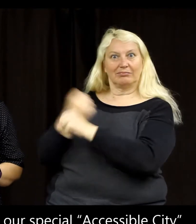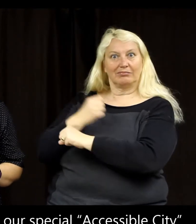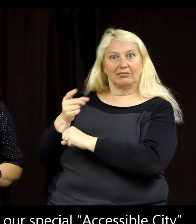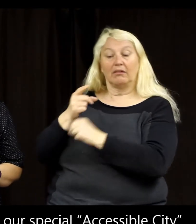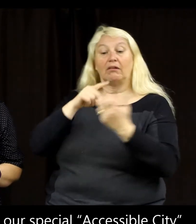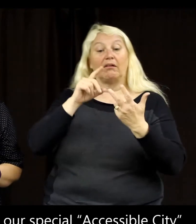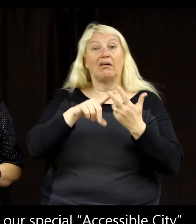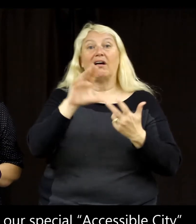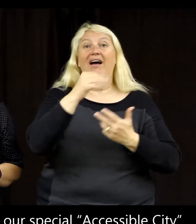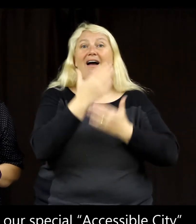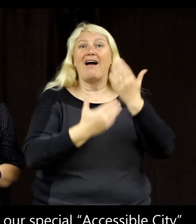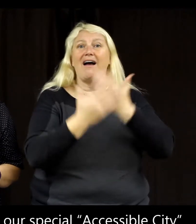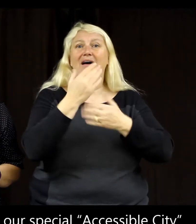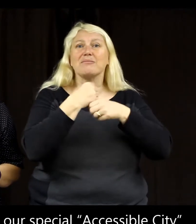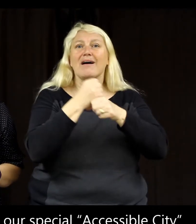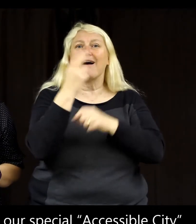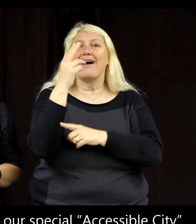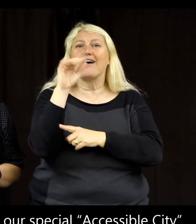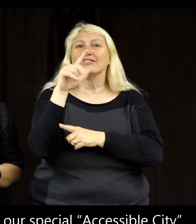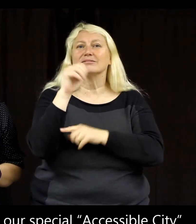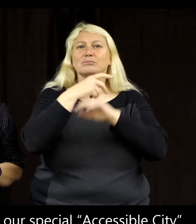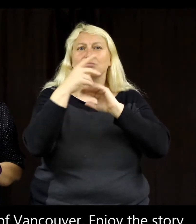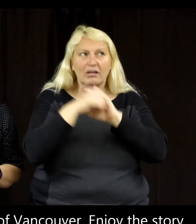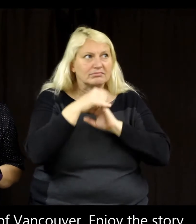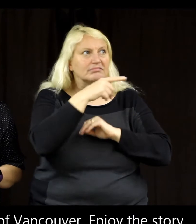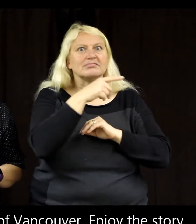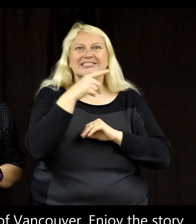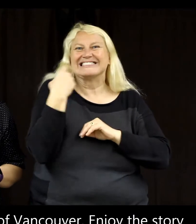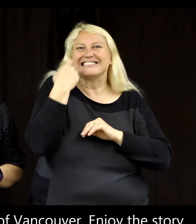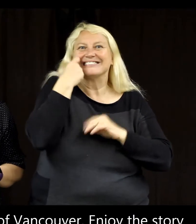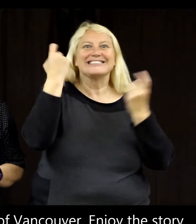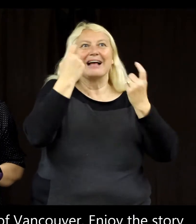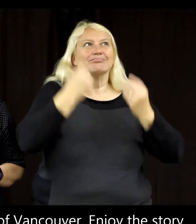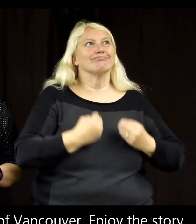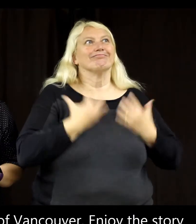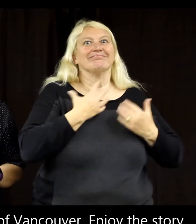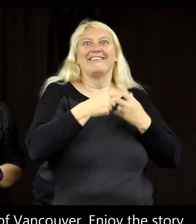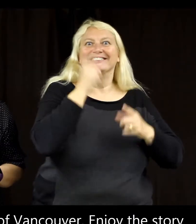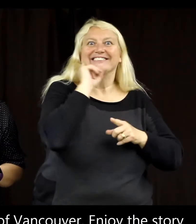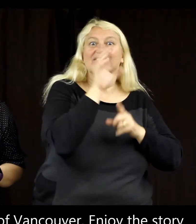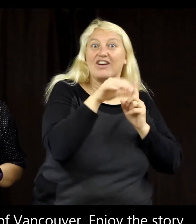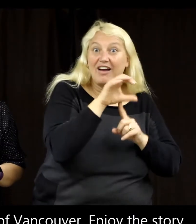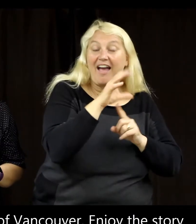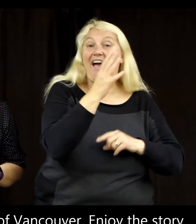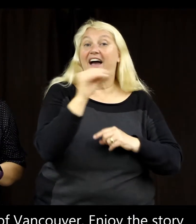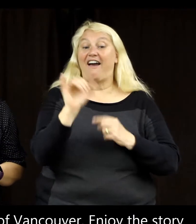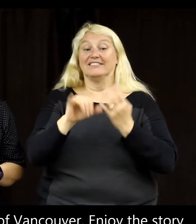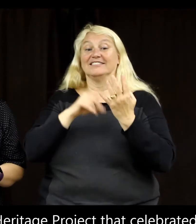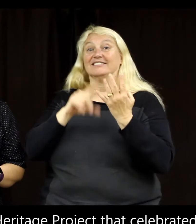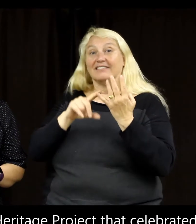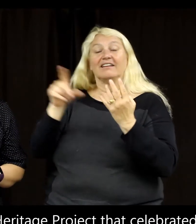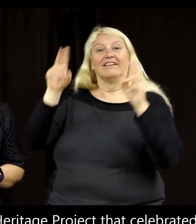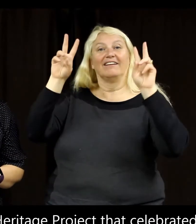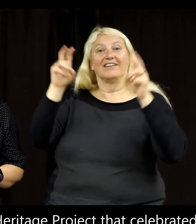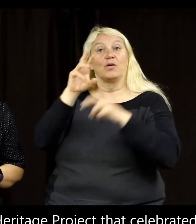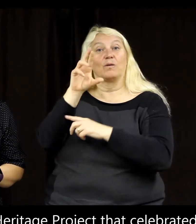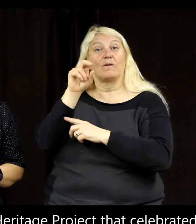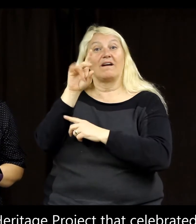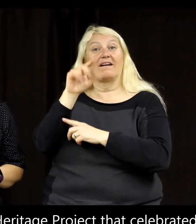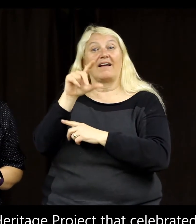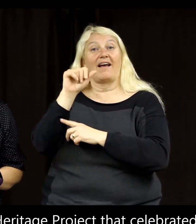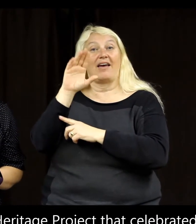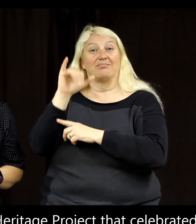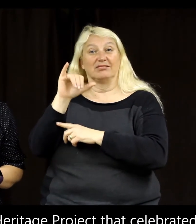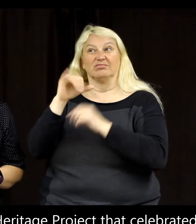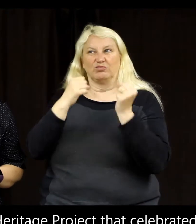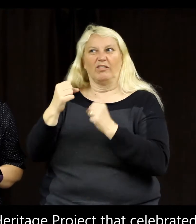Heritage Project that celebrated Deaf culture. You will also get pumped over the story about Rockin' Abbey Strong, where a hard of hearing